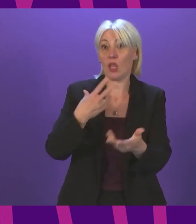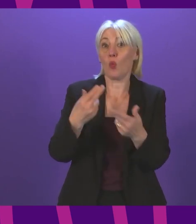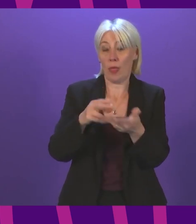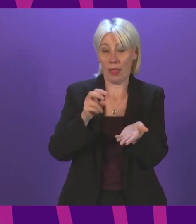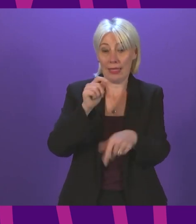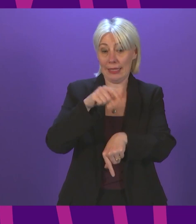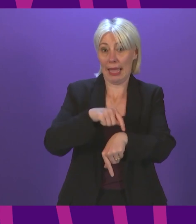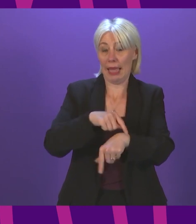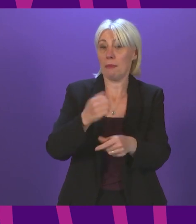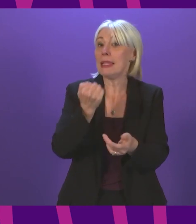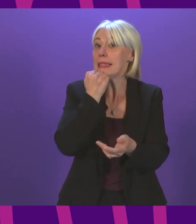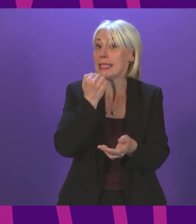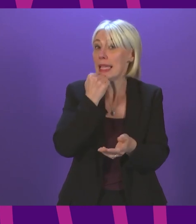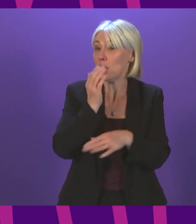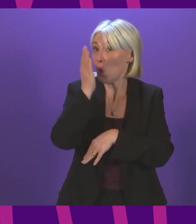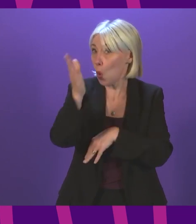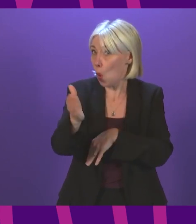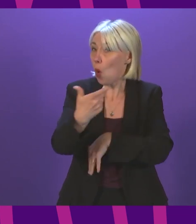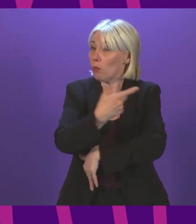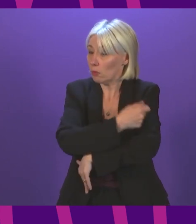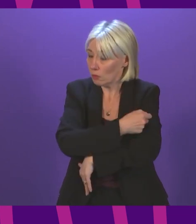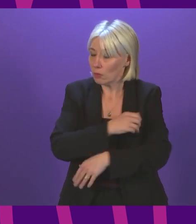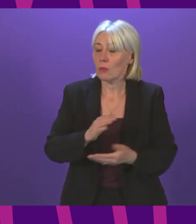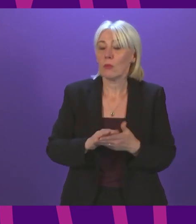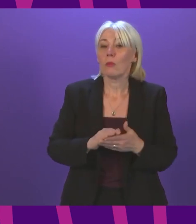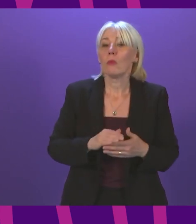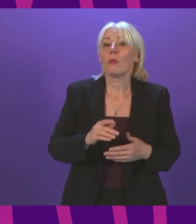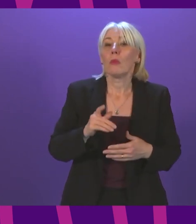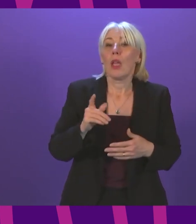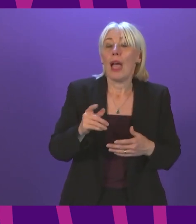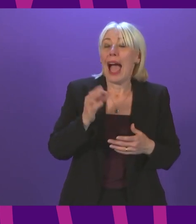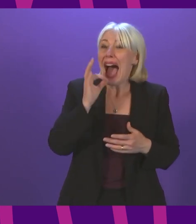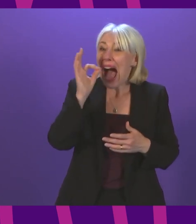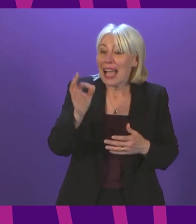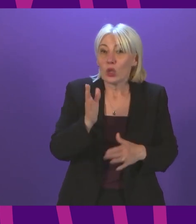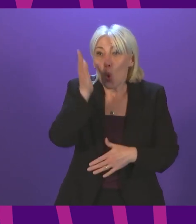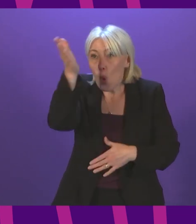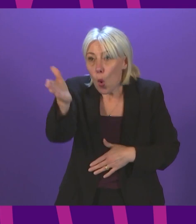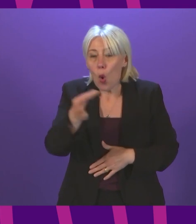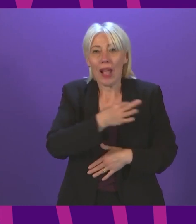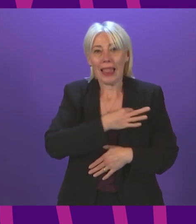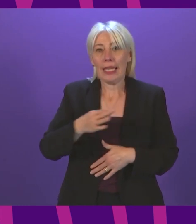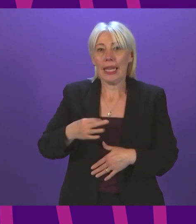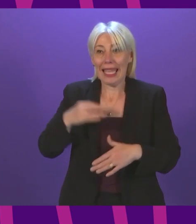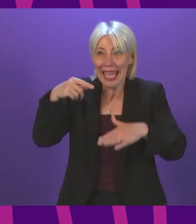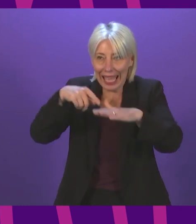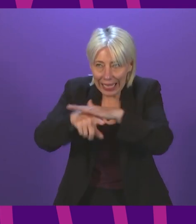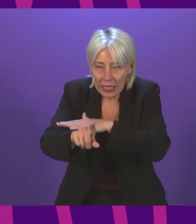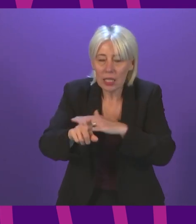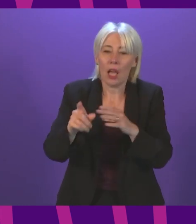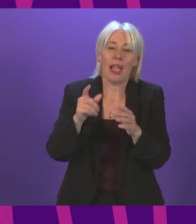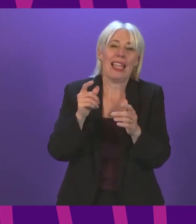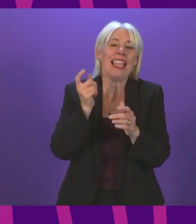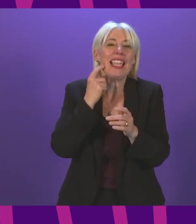And we consider that asking a young person to go to an appointment in a clinic is the quickest and easiest way to get informed